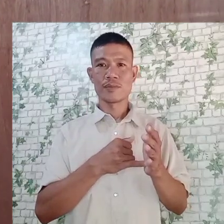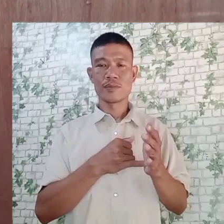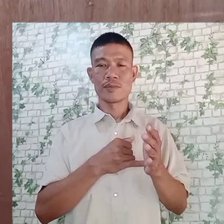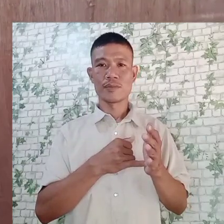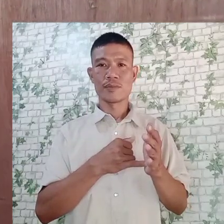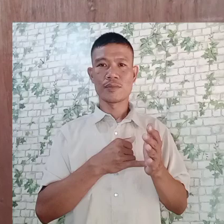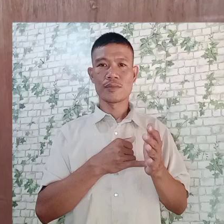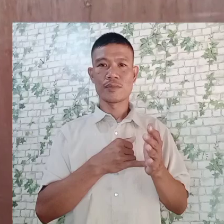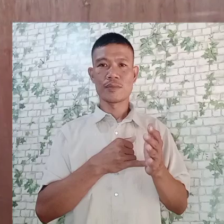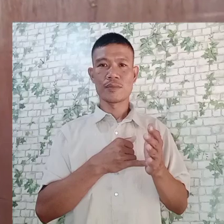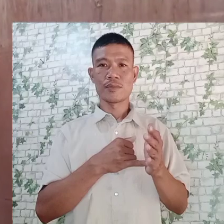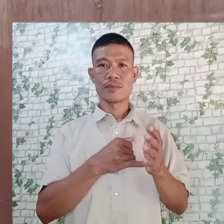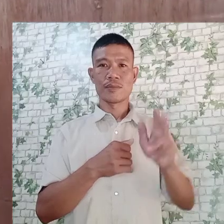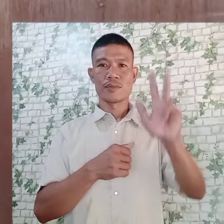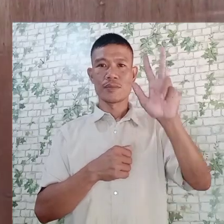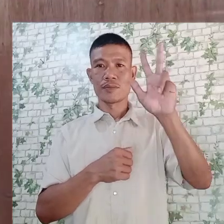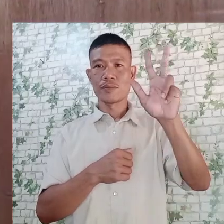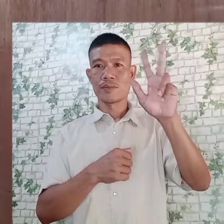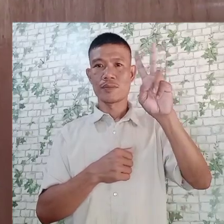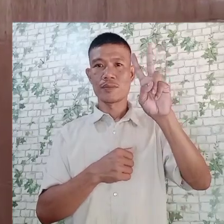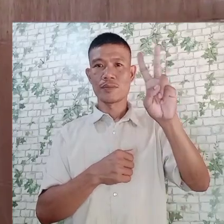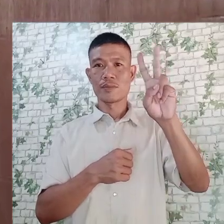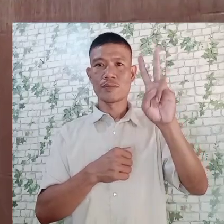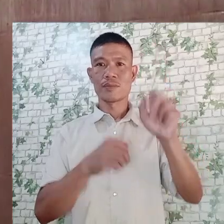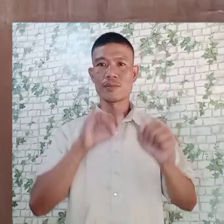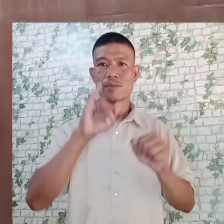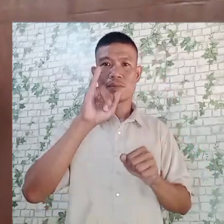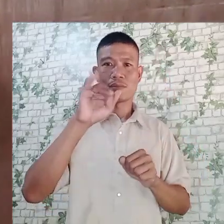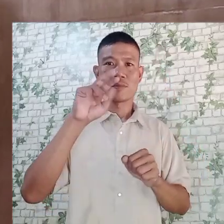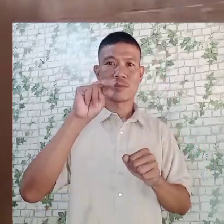32 inches. The height will be,